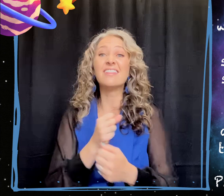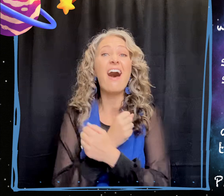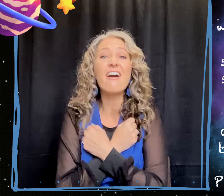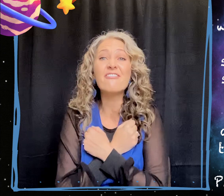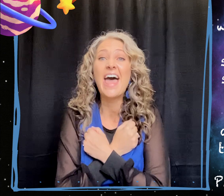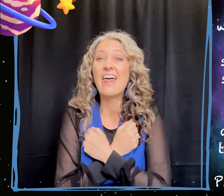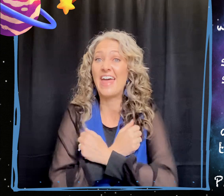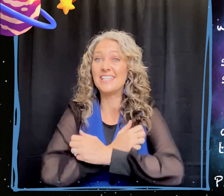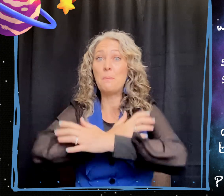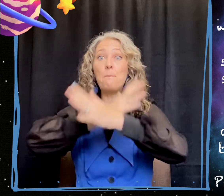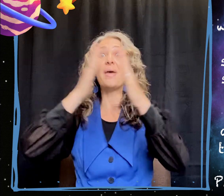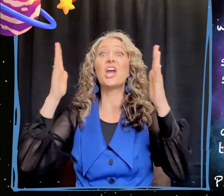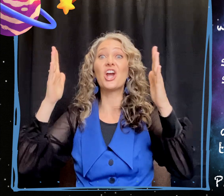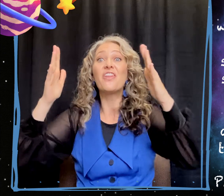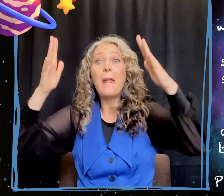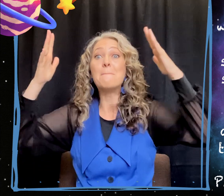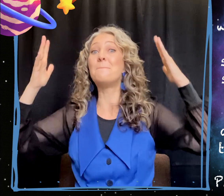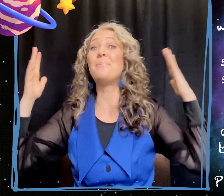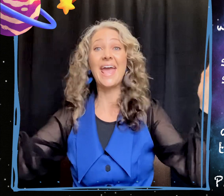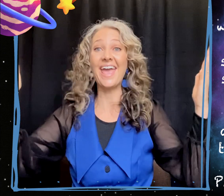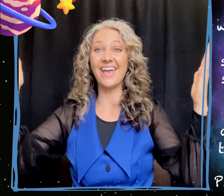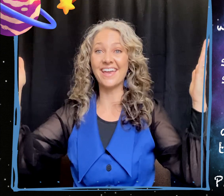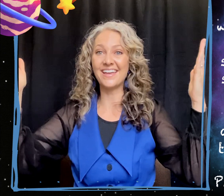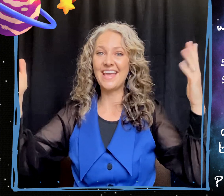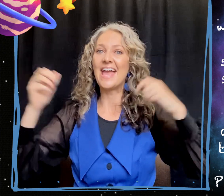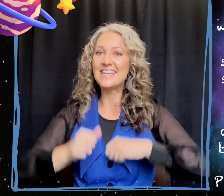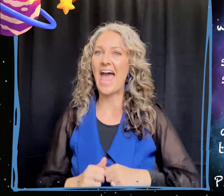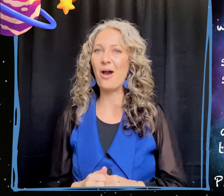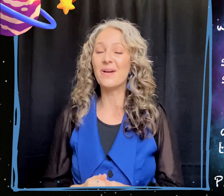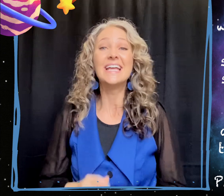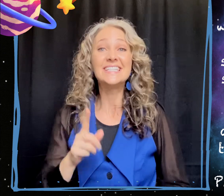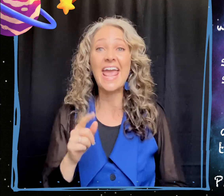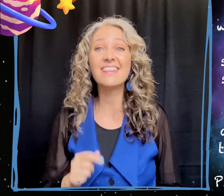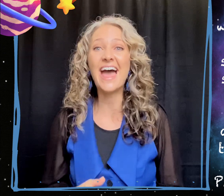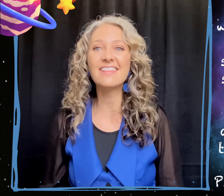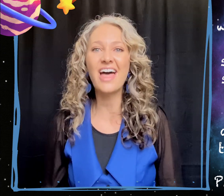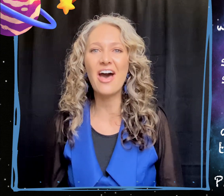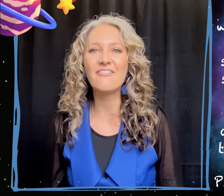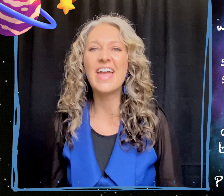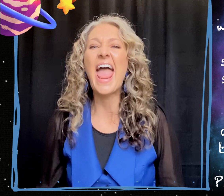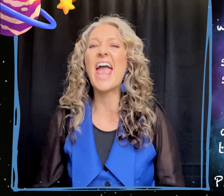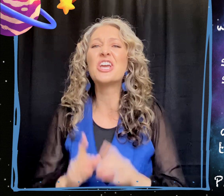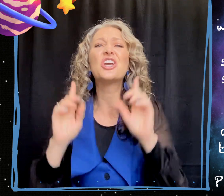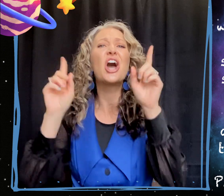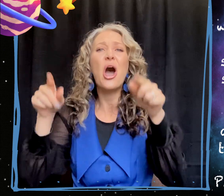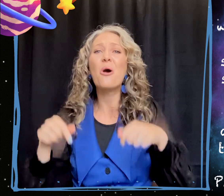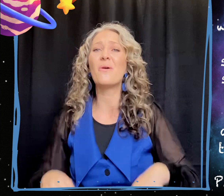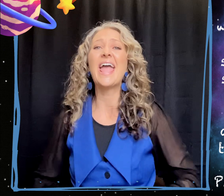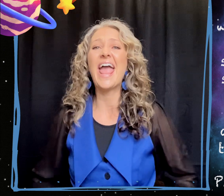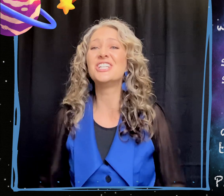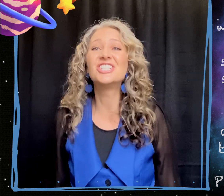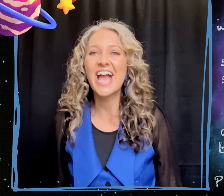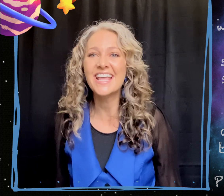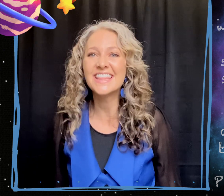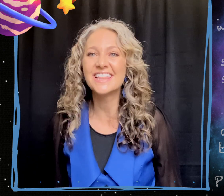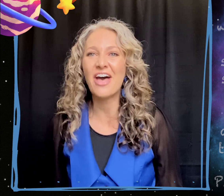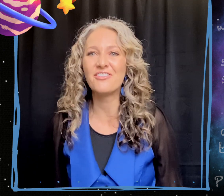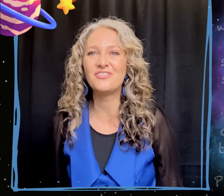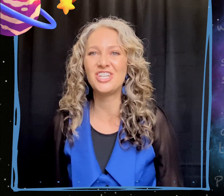love that's bigger than big. Now, take that love and go and shine the love of